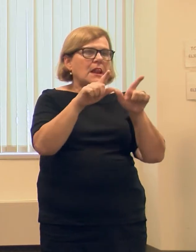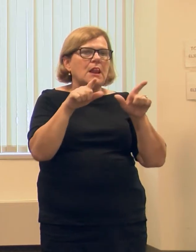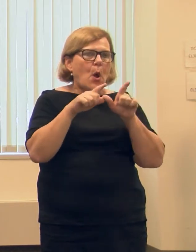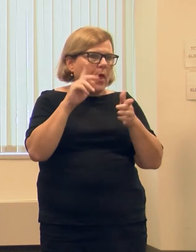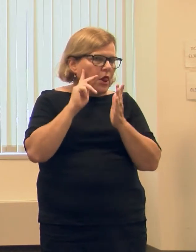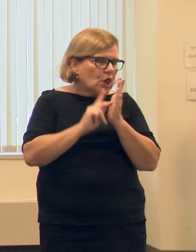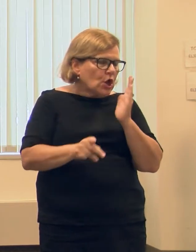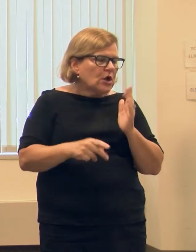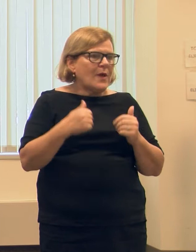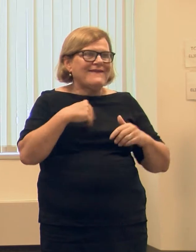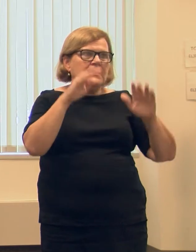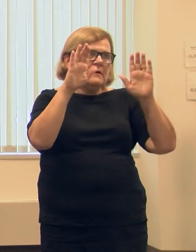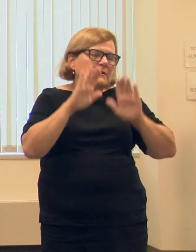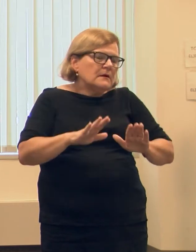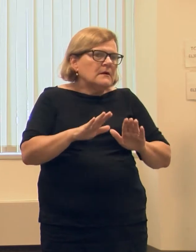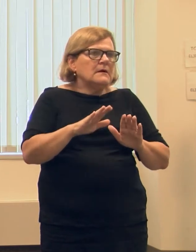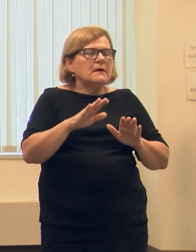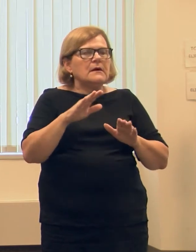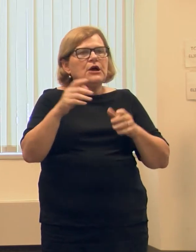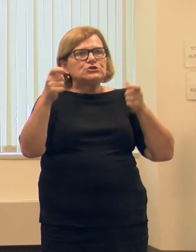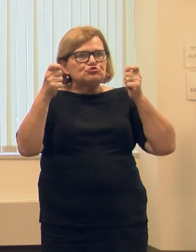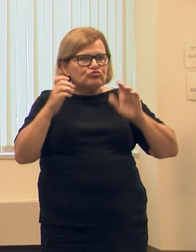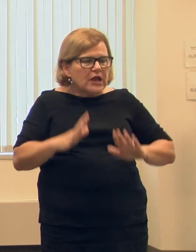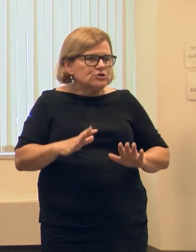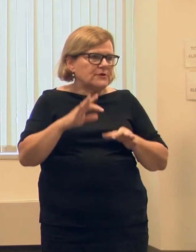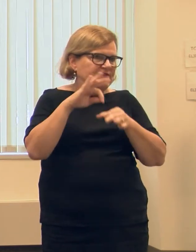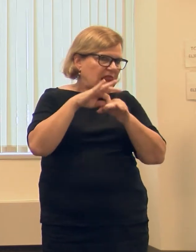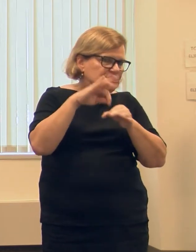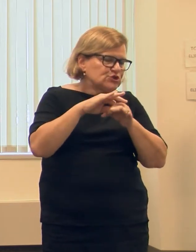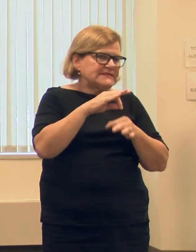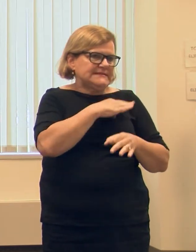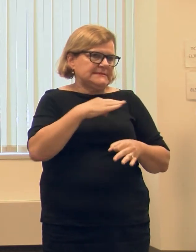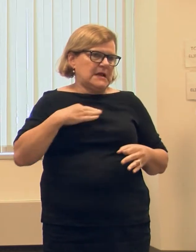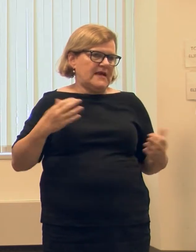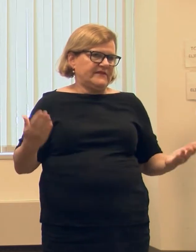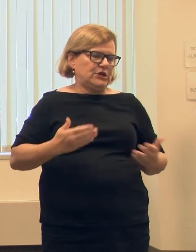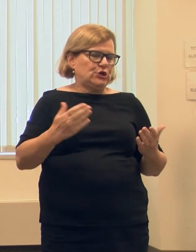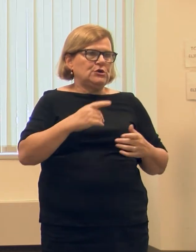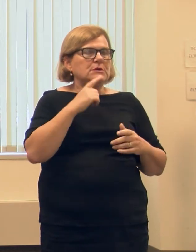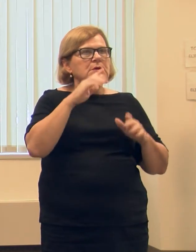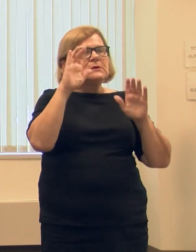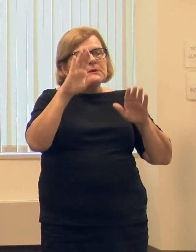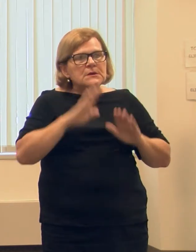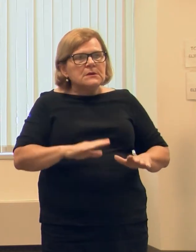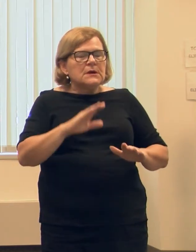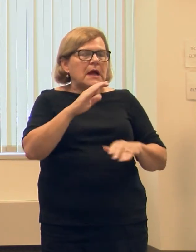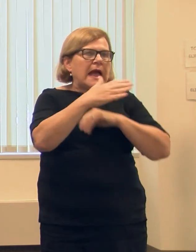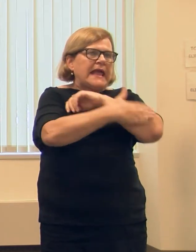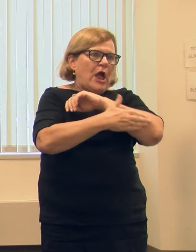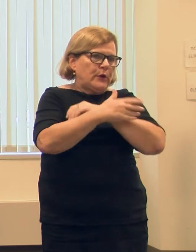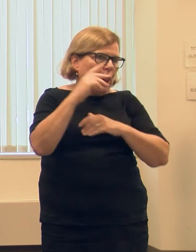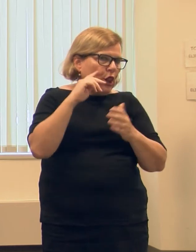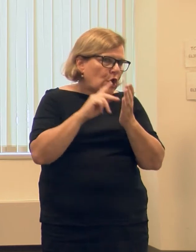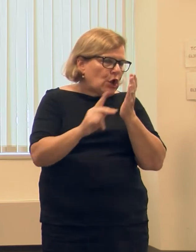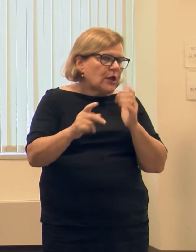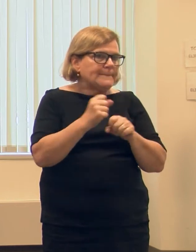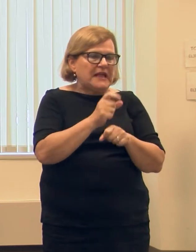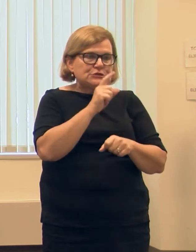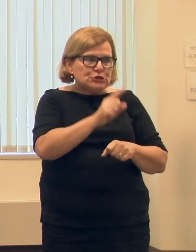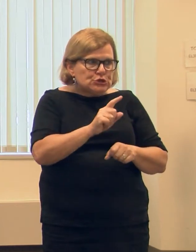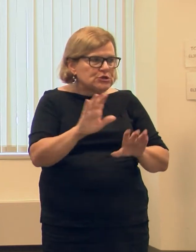We have an incredible elections director and staff here, an incredible county clerk that making